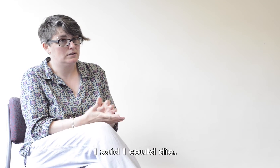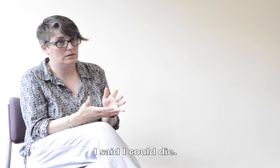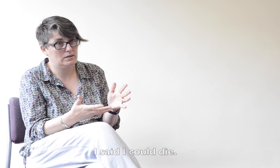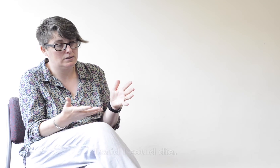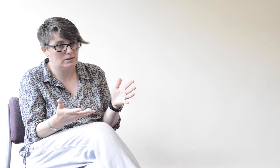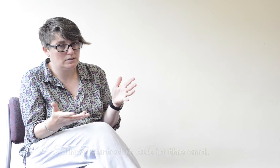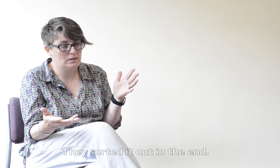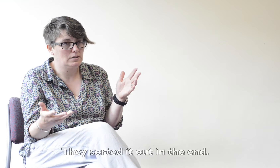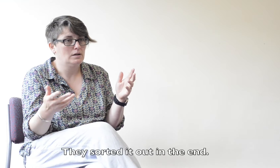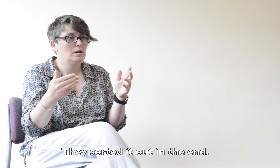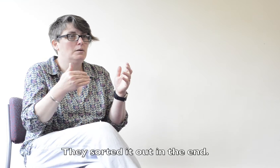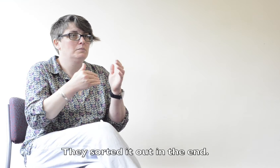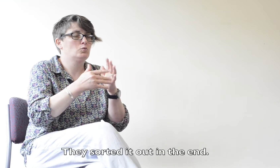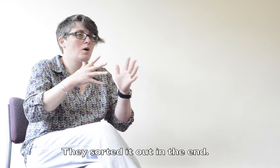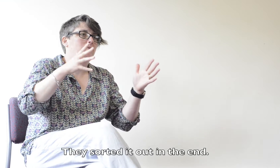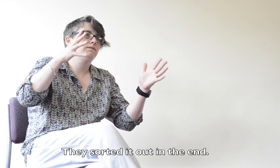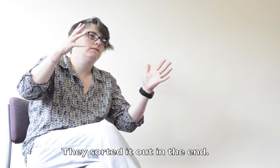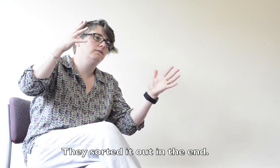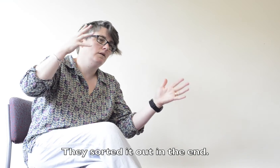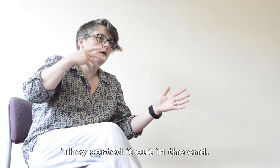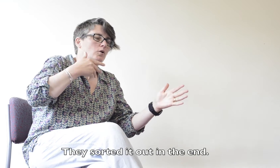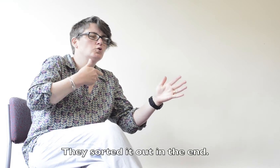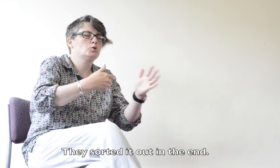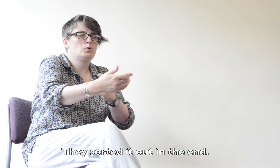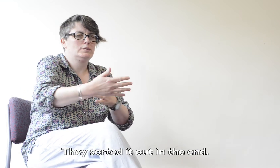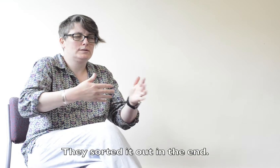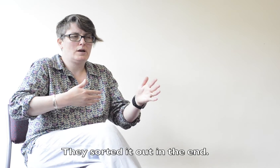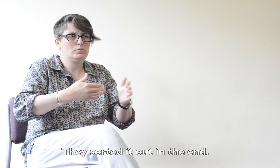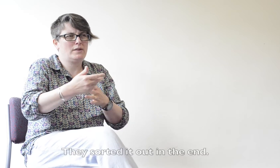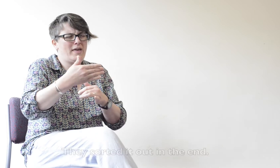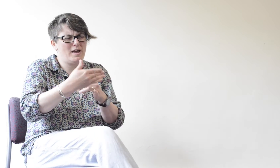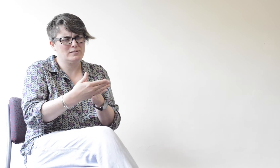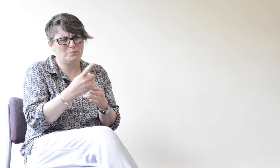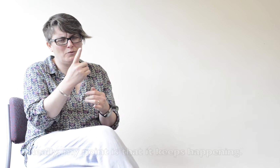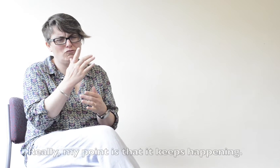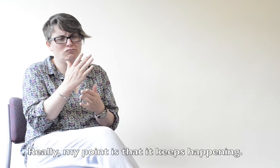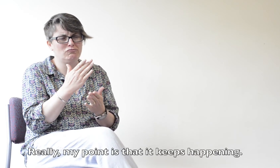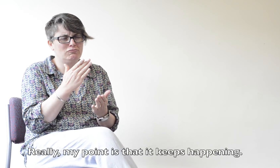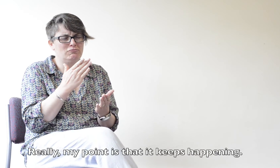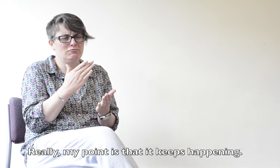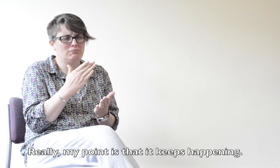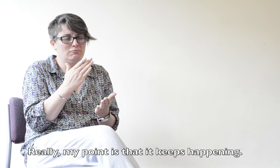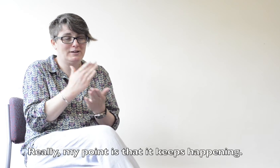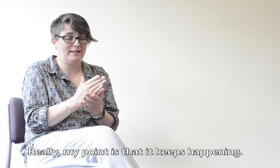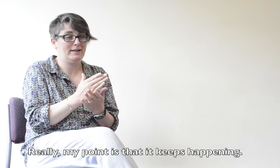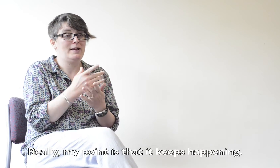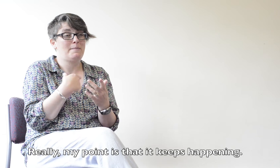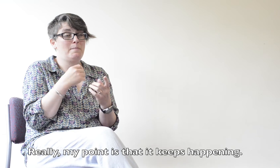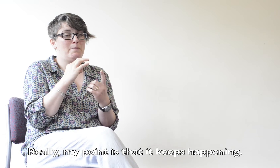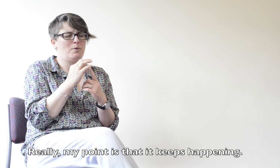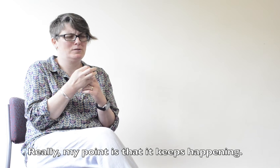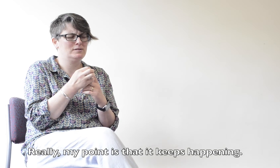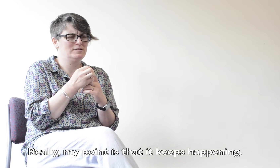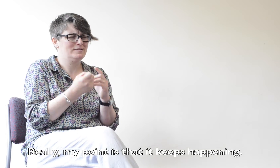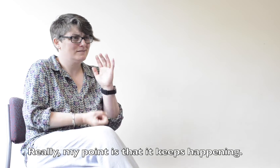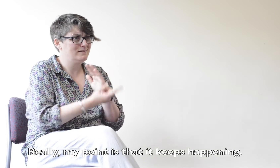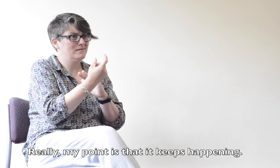form of access, and I've explained, you know, I could die in this situation, it's really important that I have proper communication.